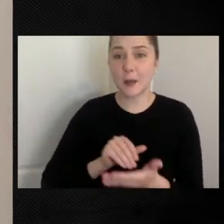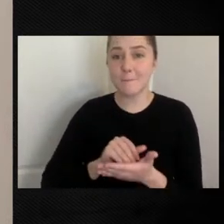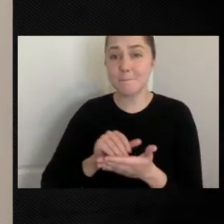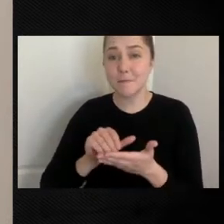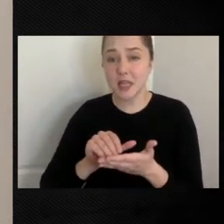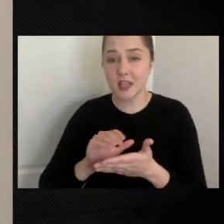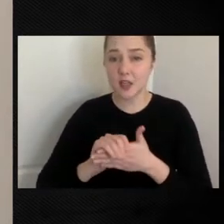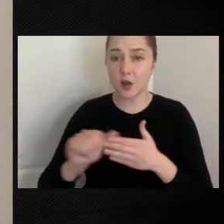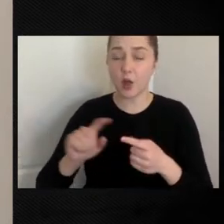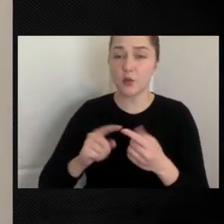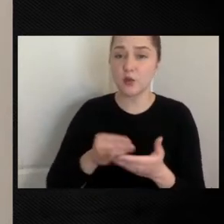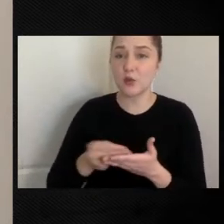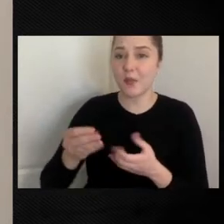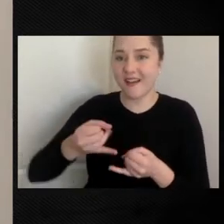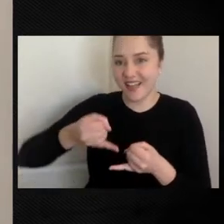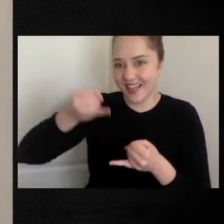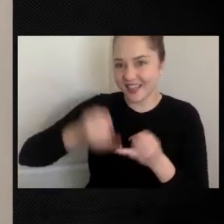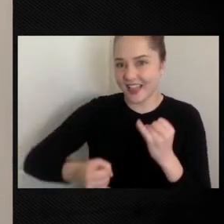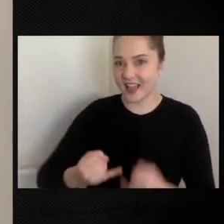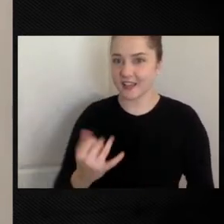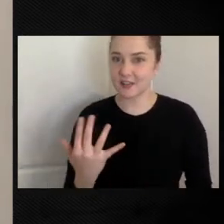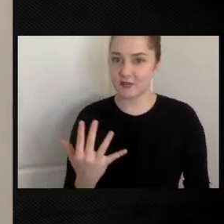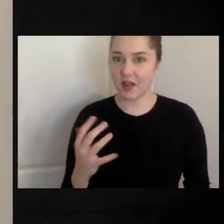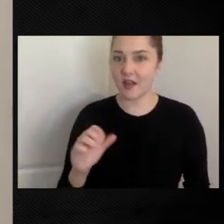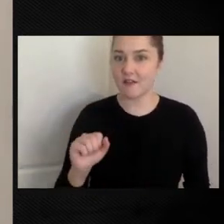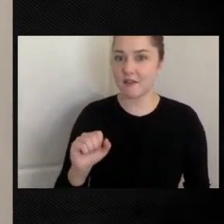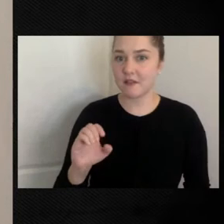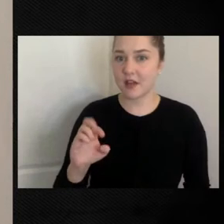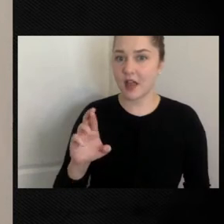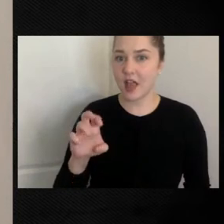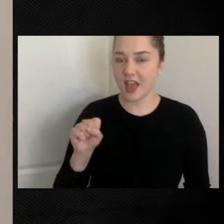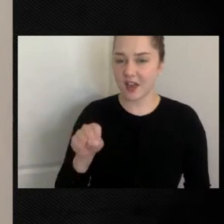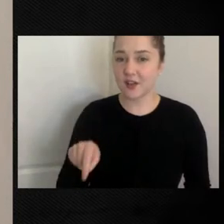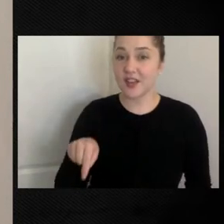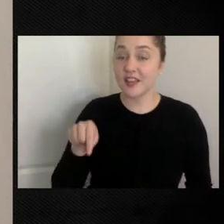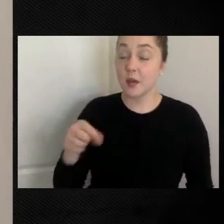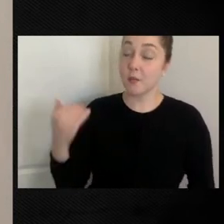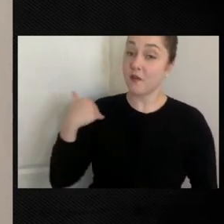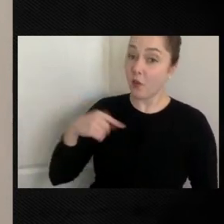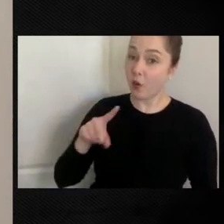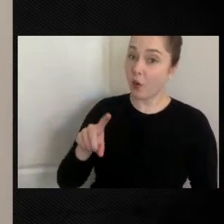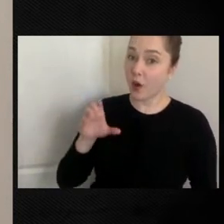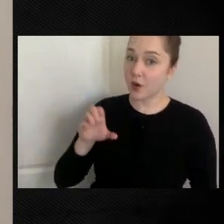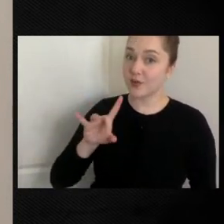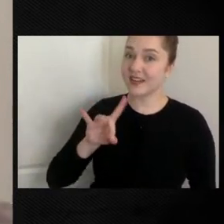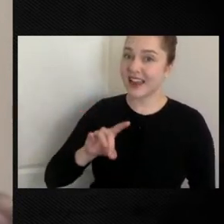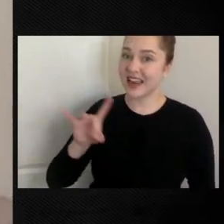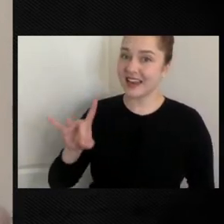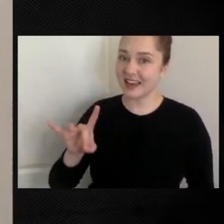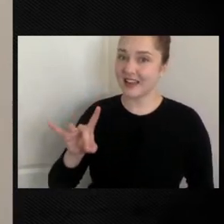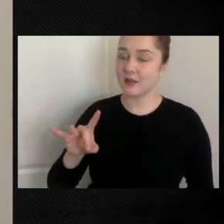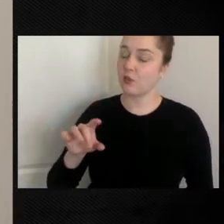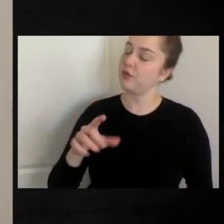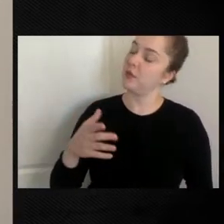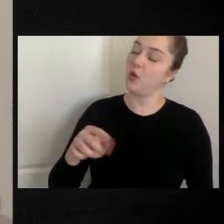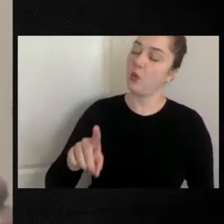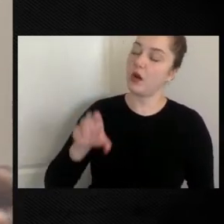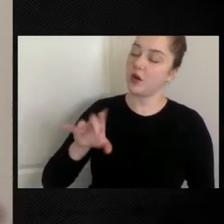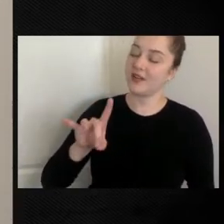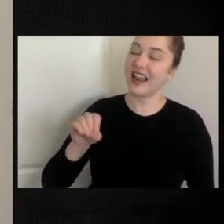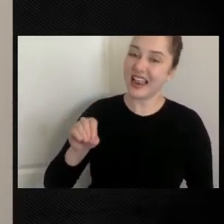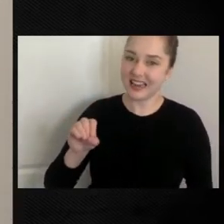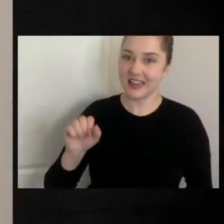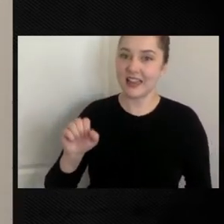buy the last five acres of this 180 acres I told you all that Fred